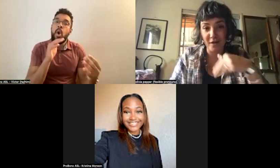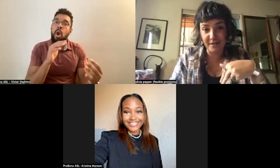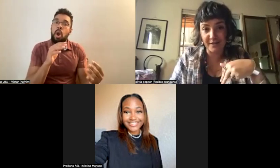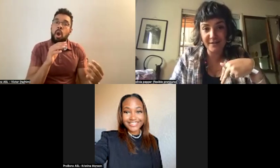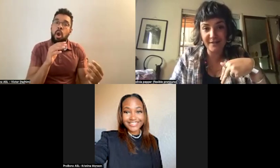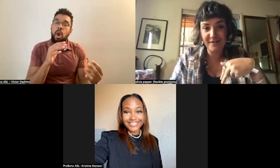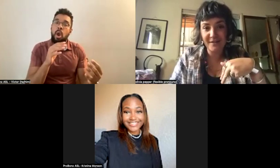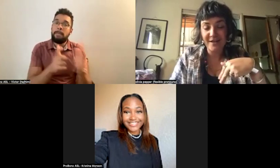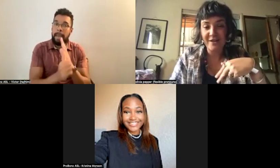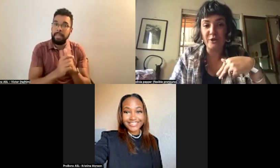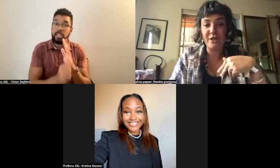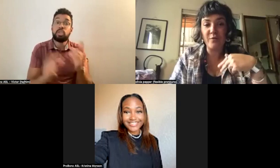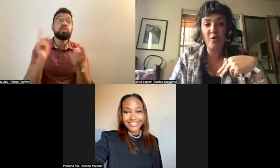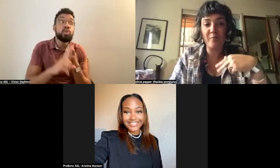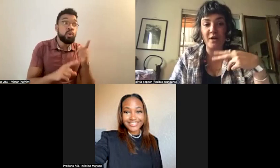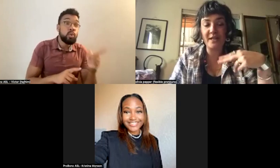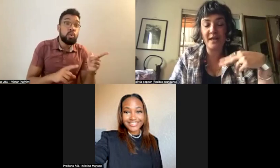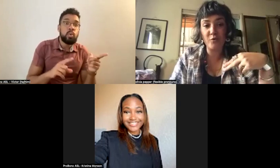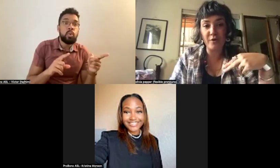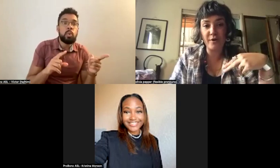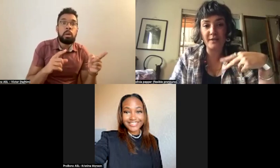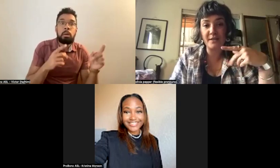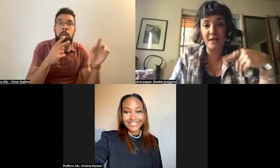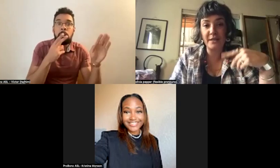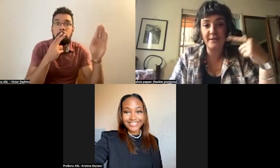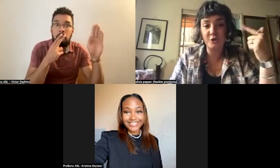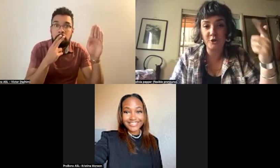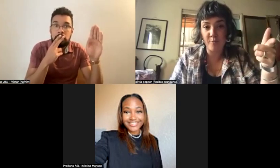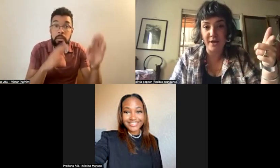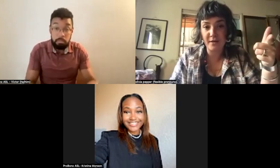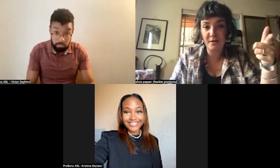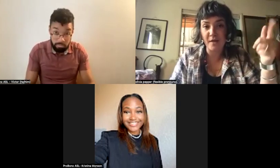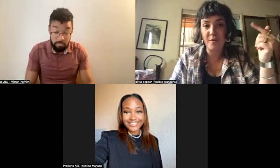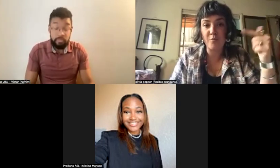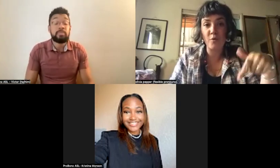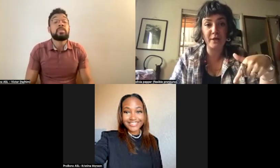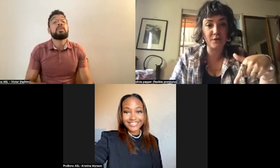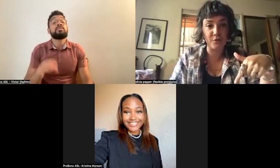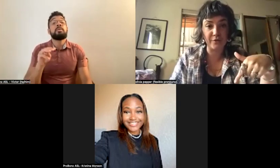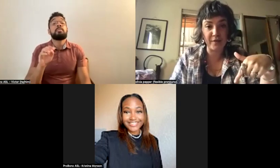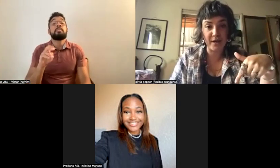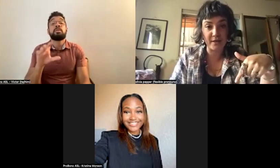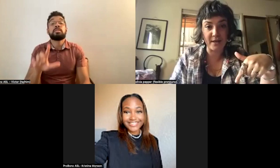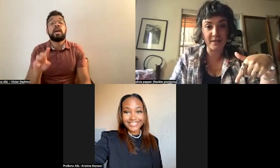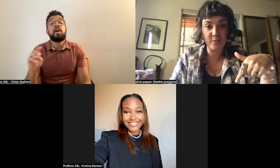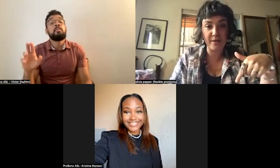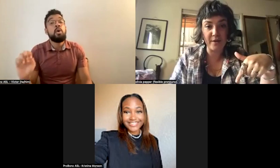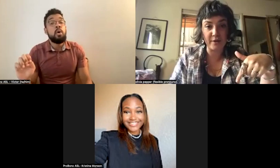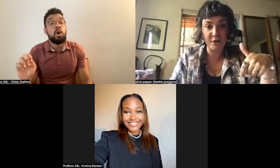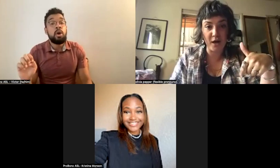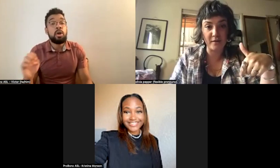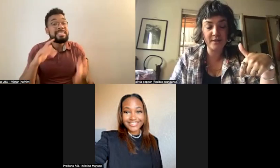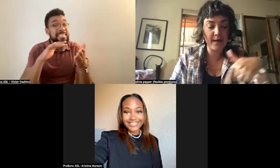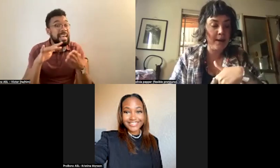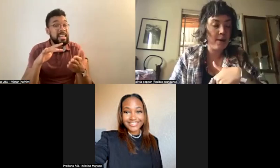Nazis, which they wrote. Marcel Moore had studied German at the boarding school that they attended when they were